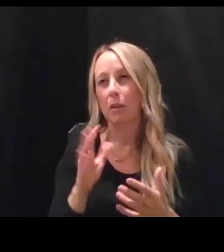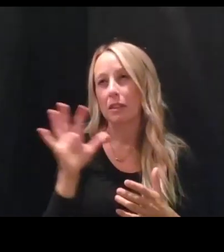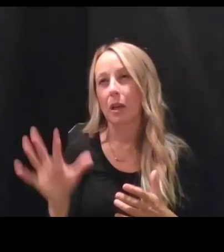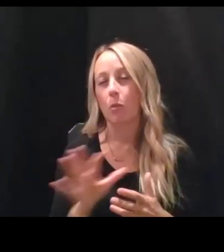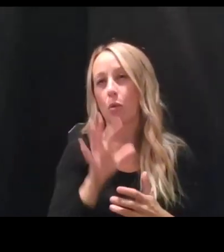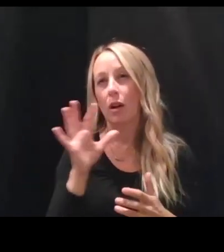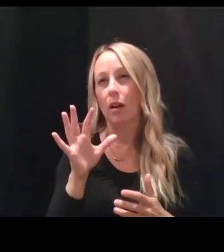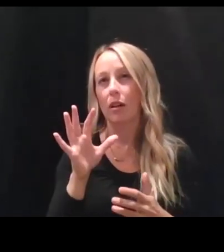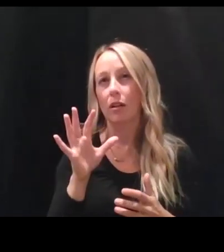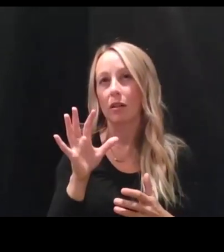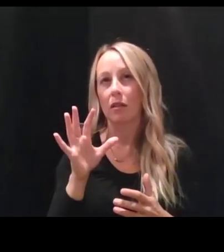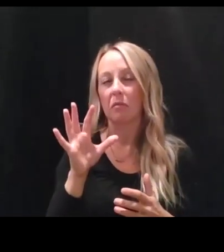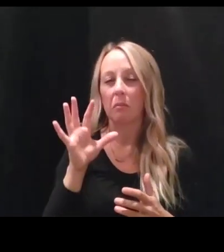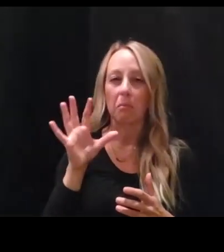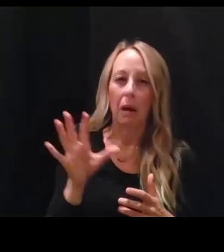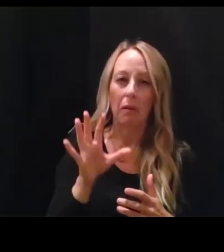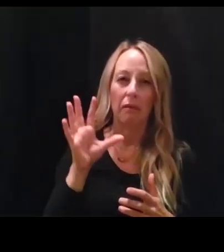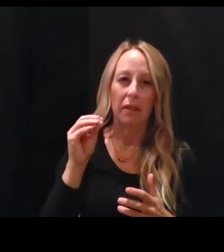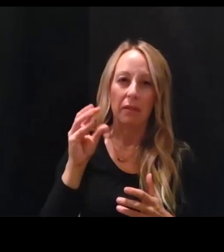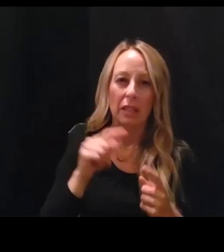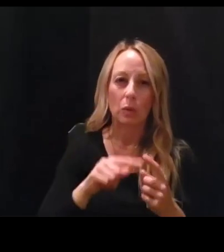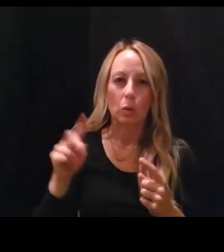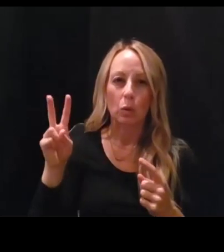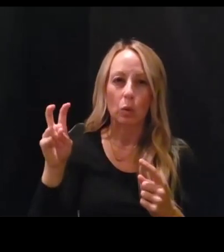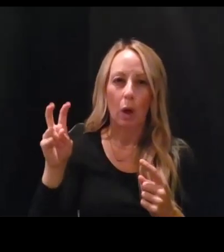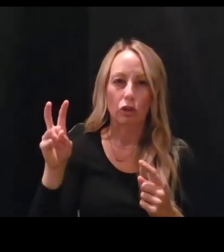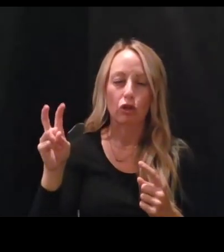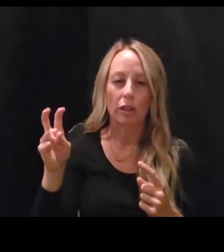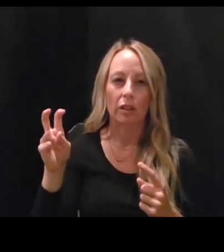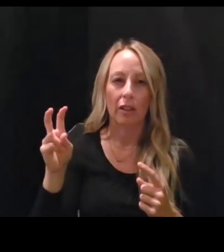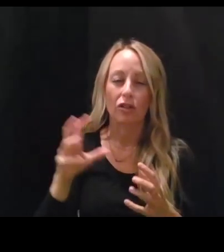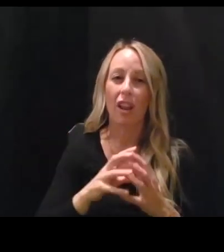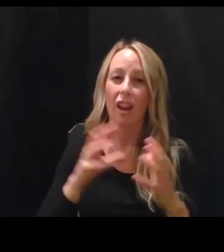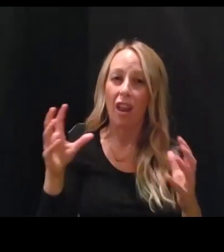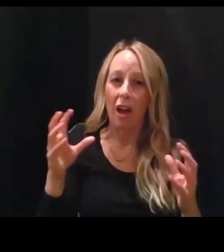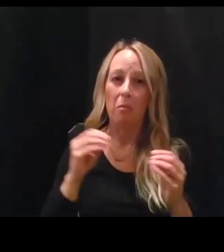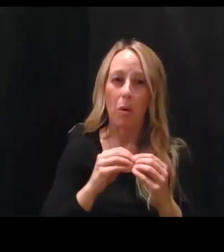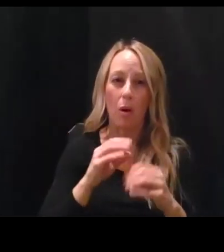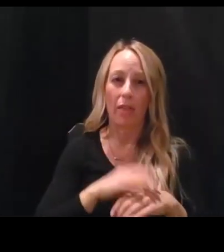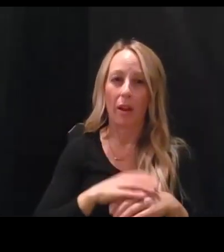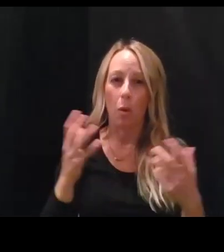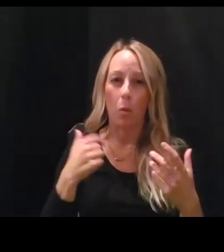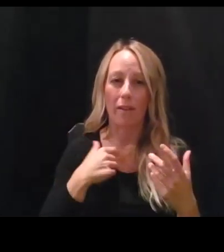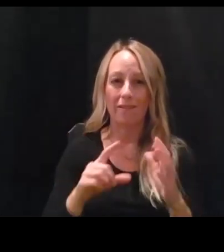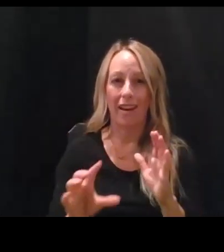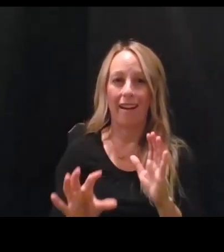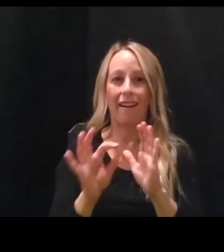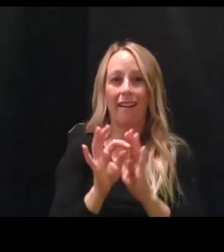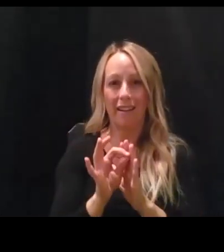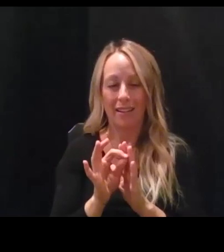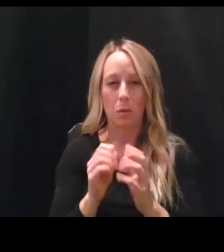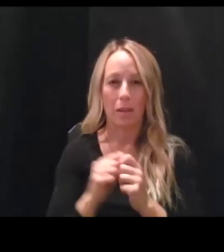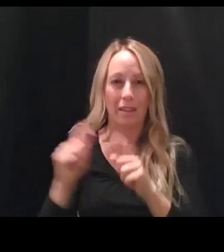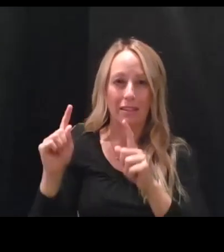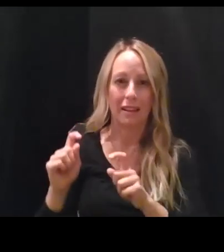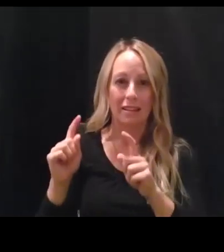range of 50 to 200 or so. There's a lot more than what we find, uh, with testing